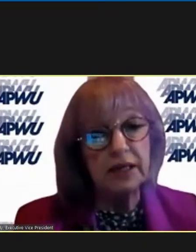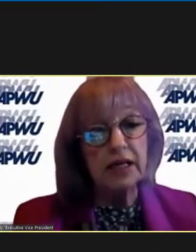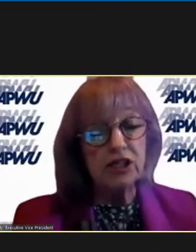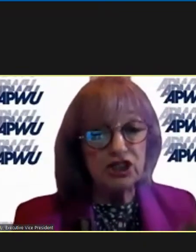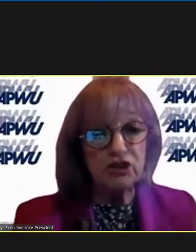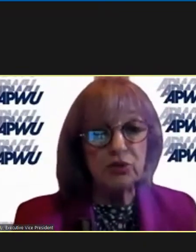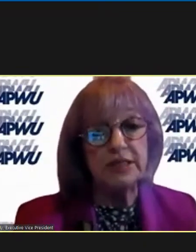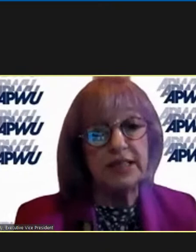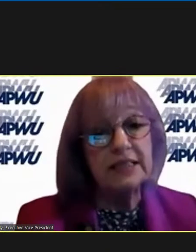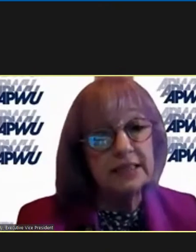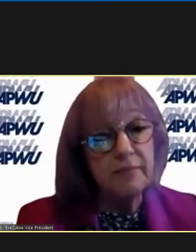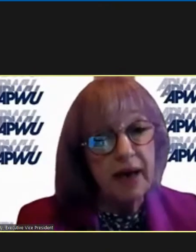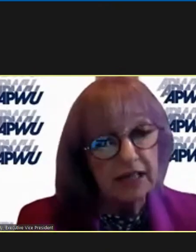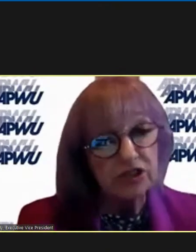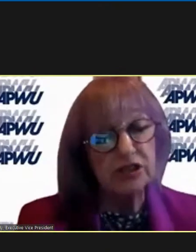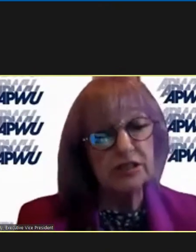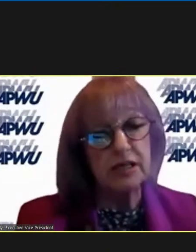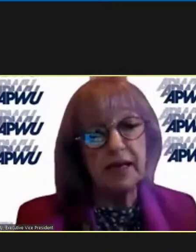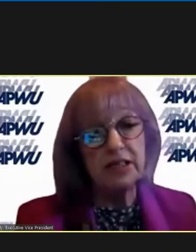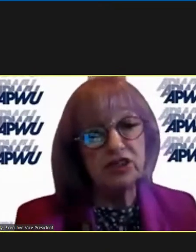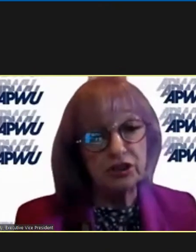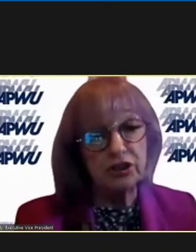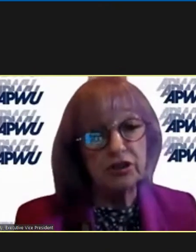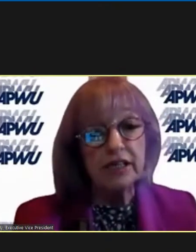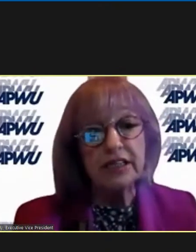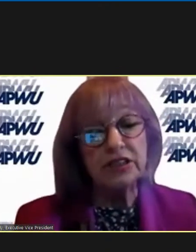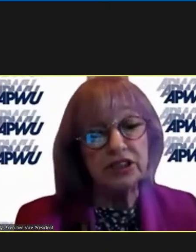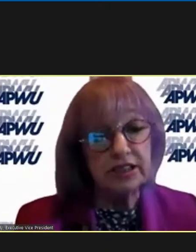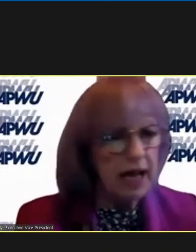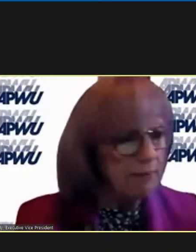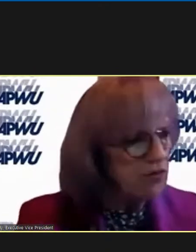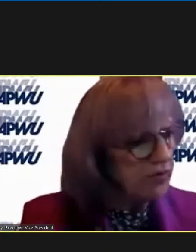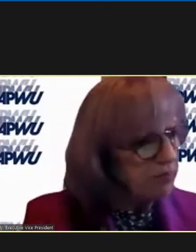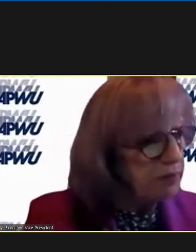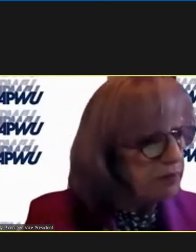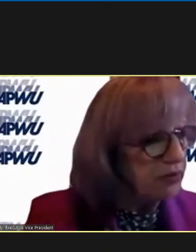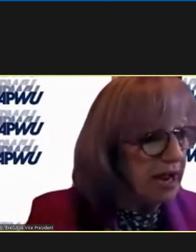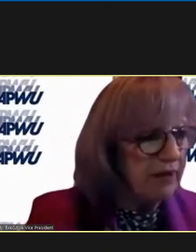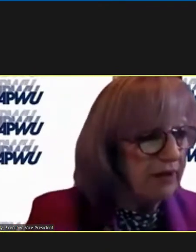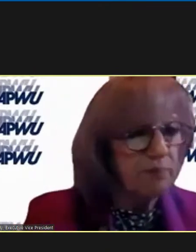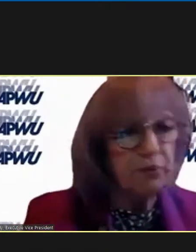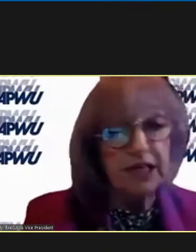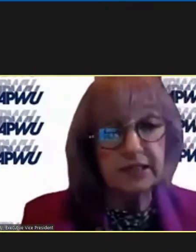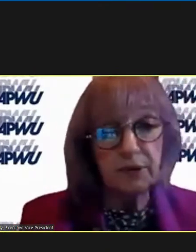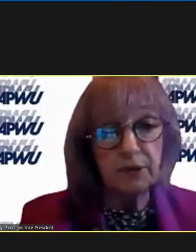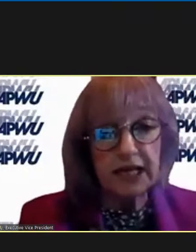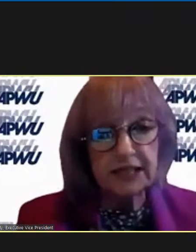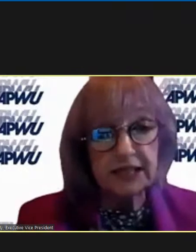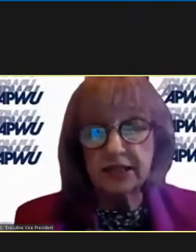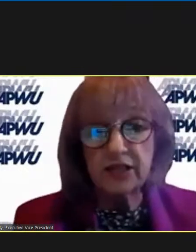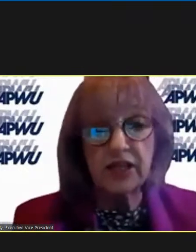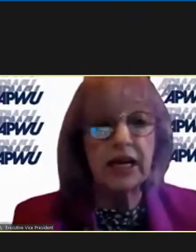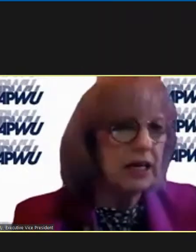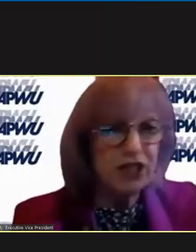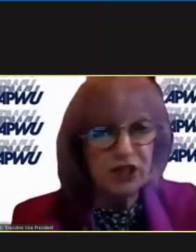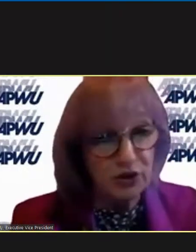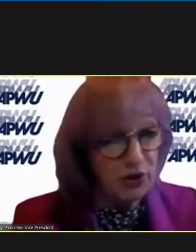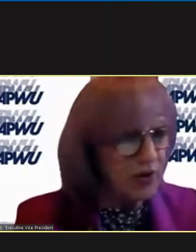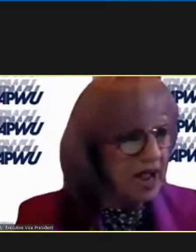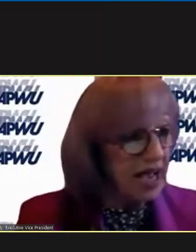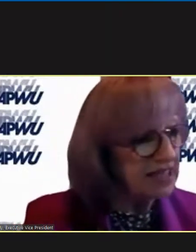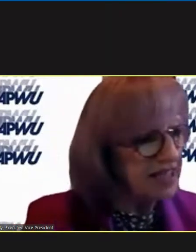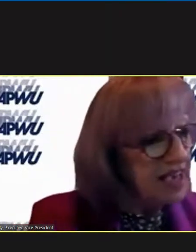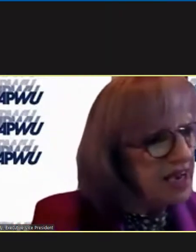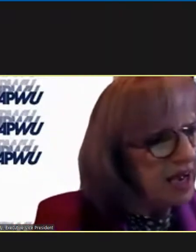management to take some actions and make sure that they're just not moving people around from place to place so they can